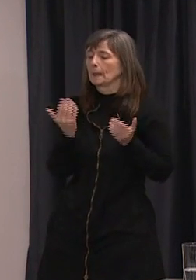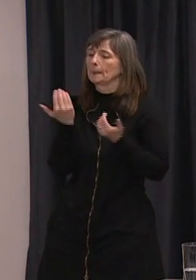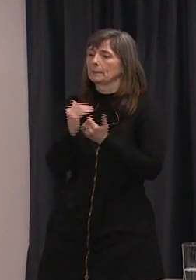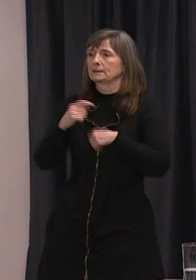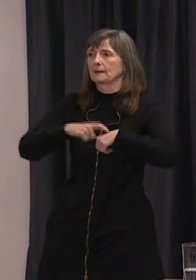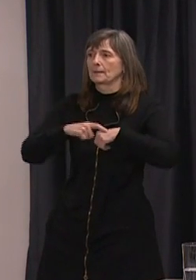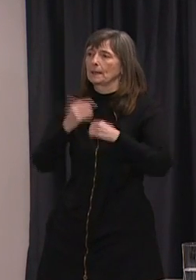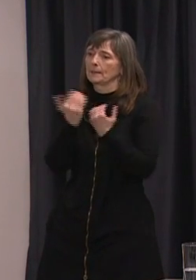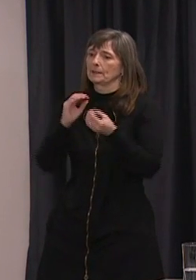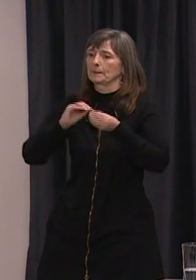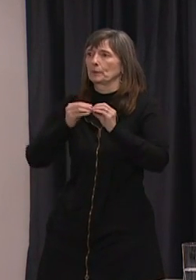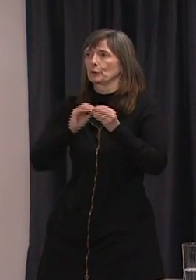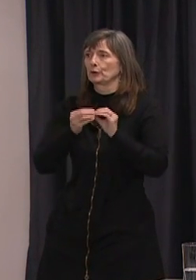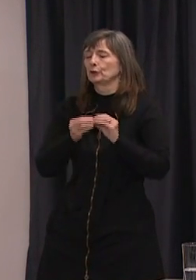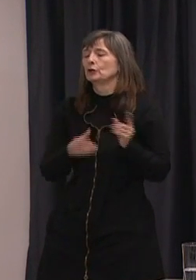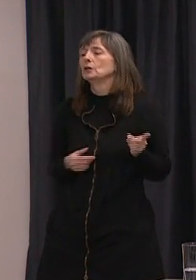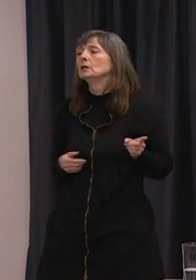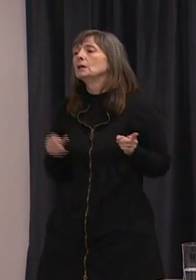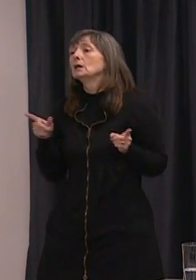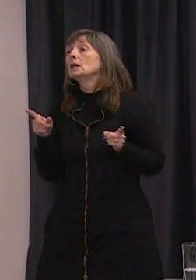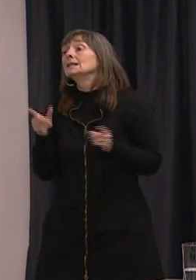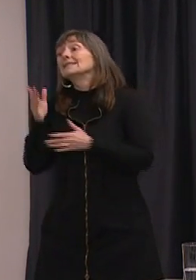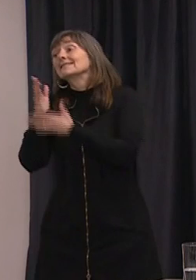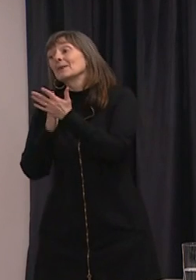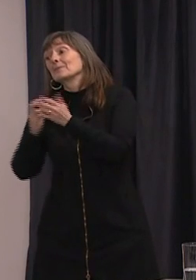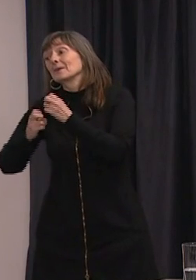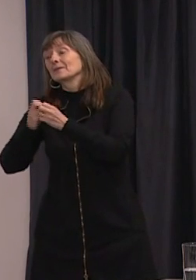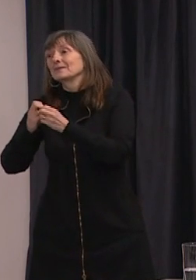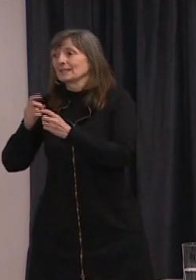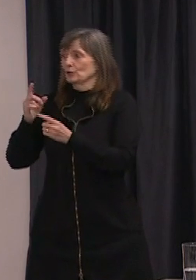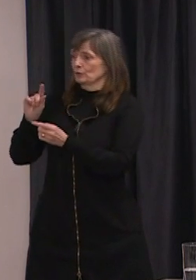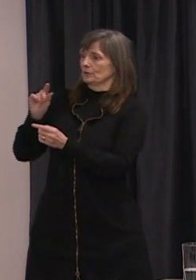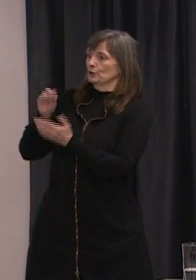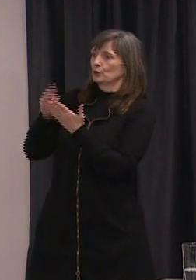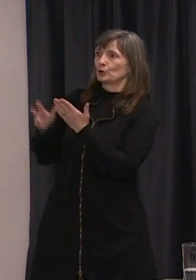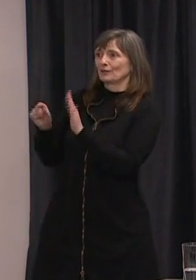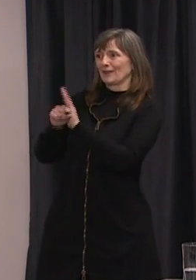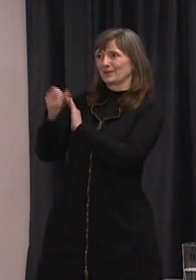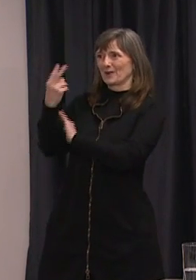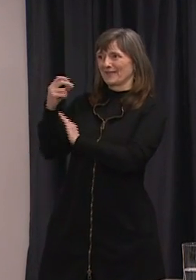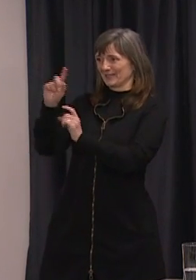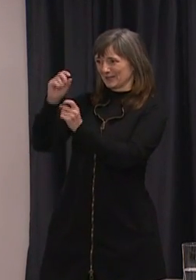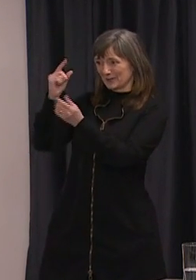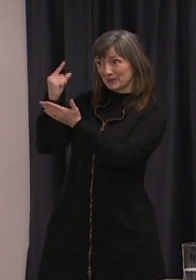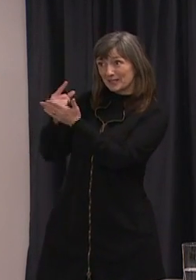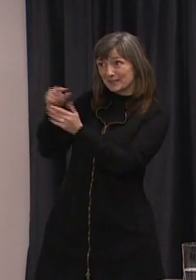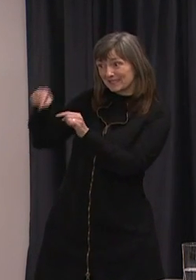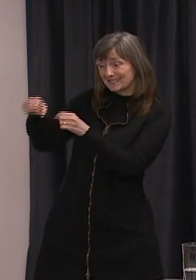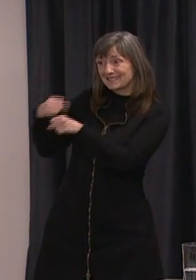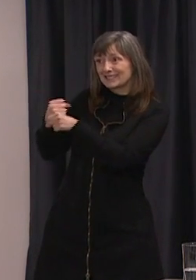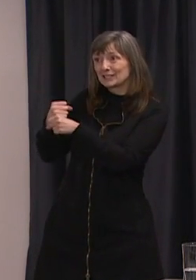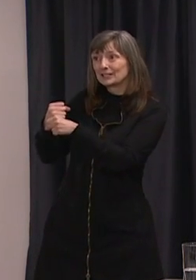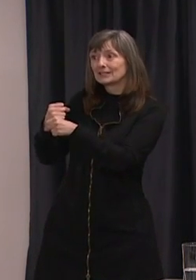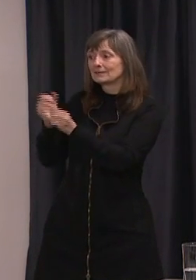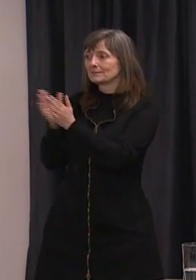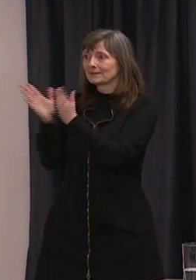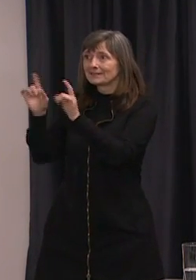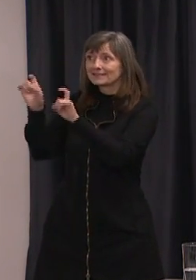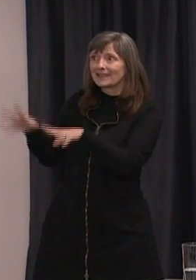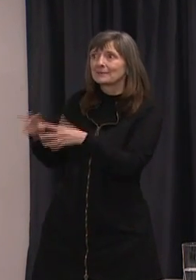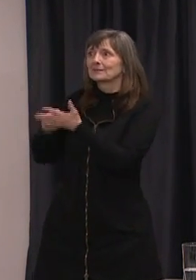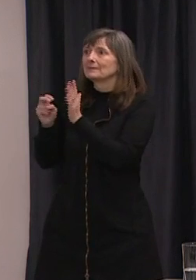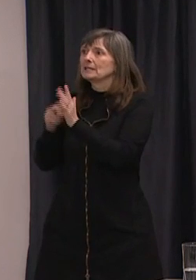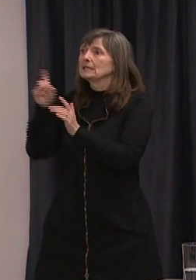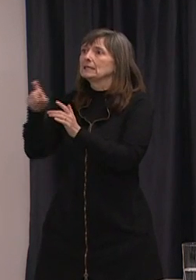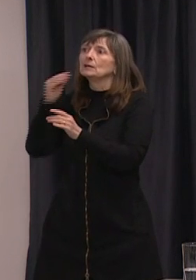things here for certain students particularly with public exams or who might graduate this year it's important that they have access to homework